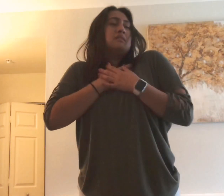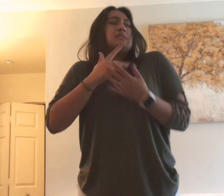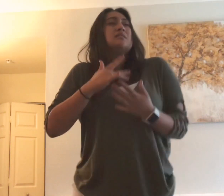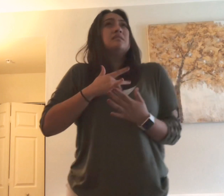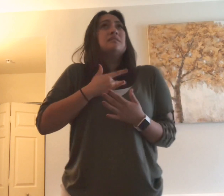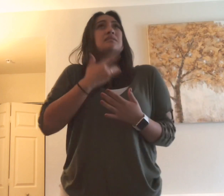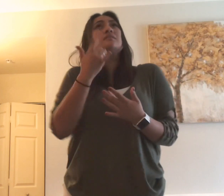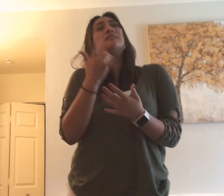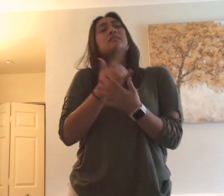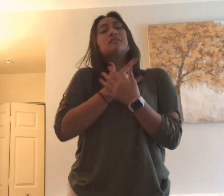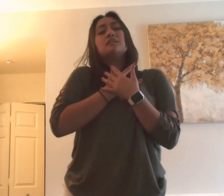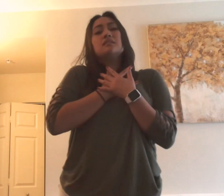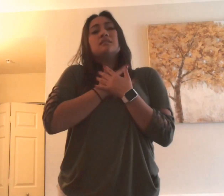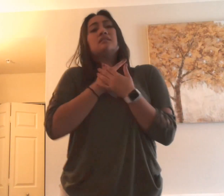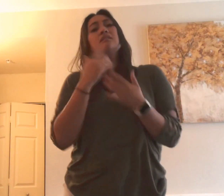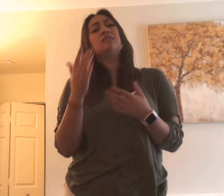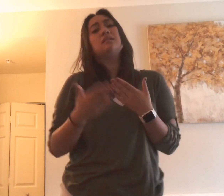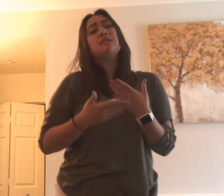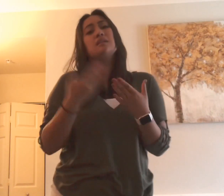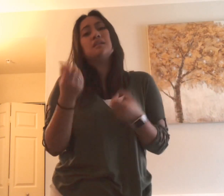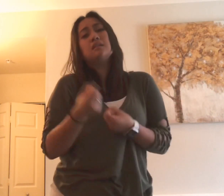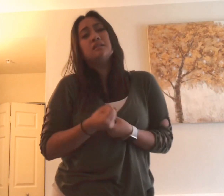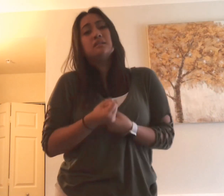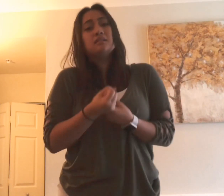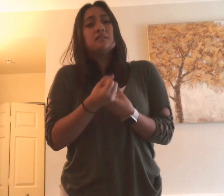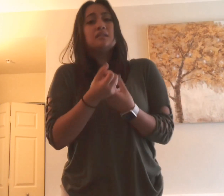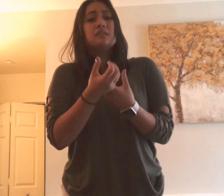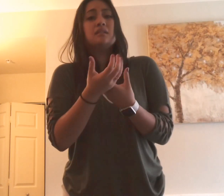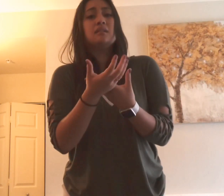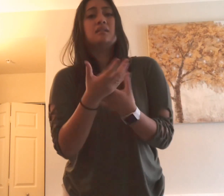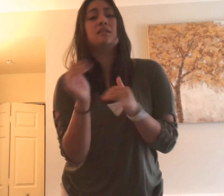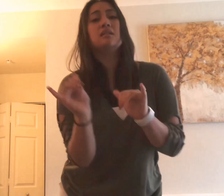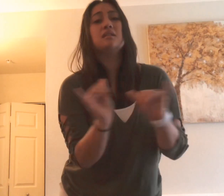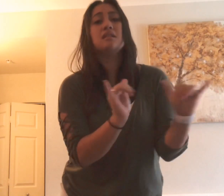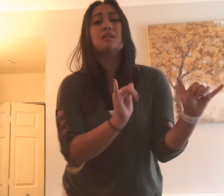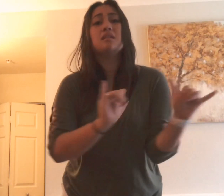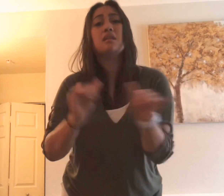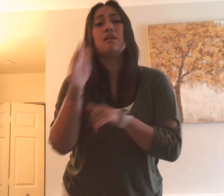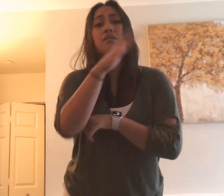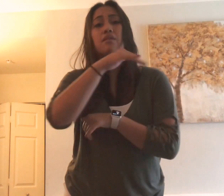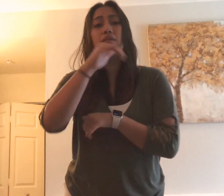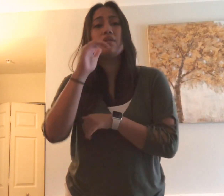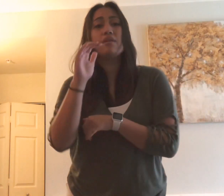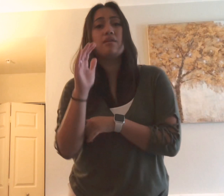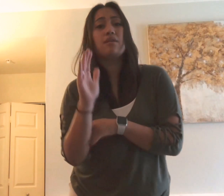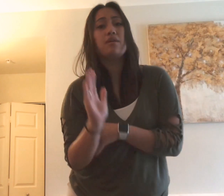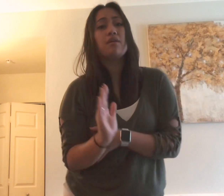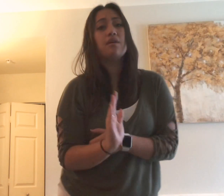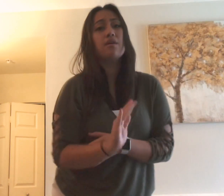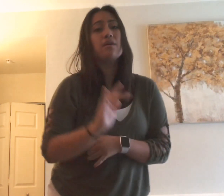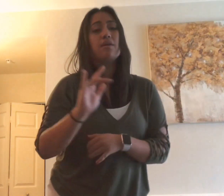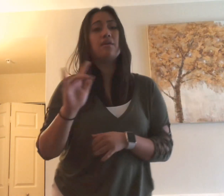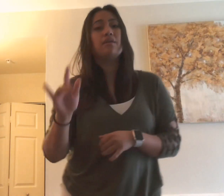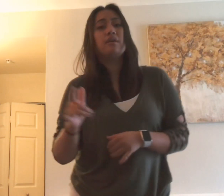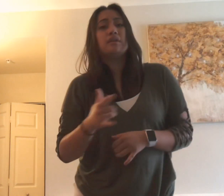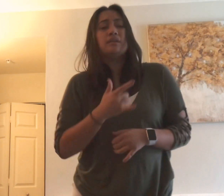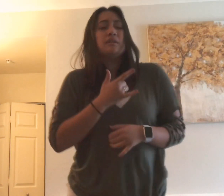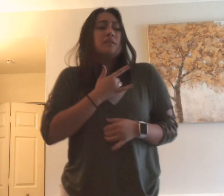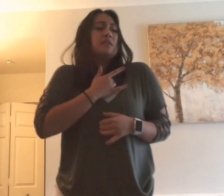feels It's easy to say, but it's never the same I guess I kinda like the way you